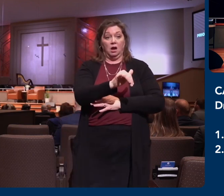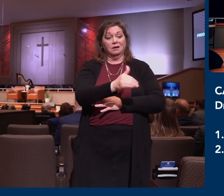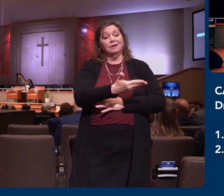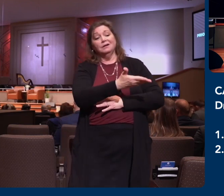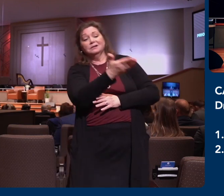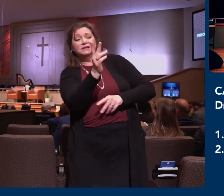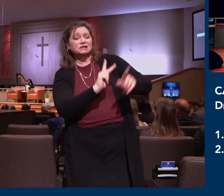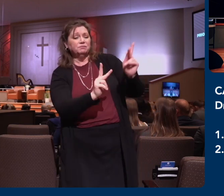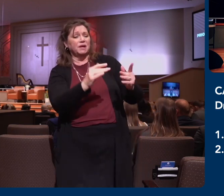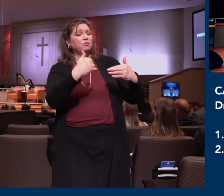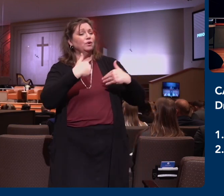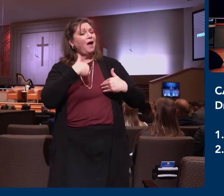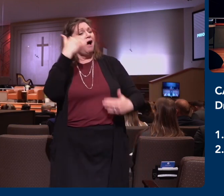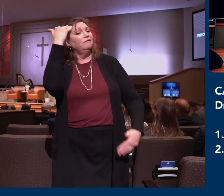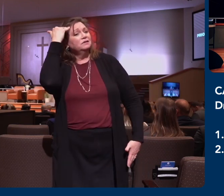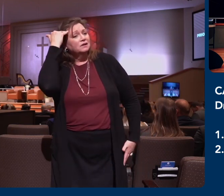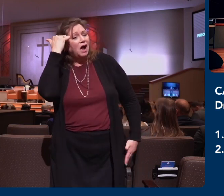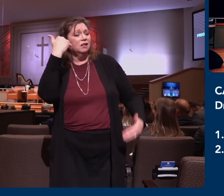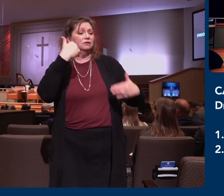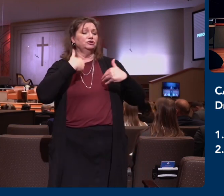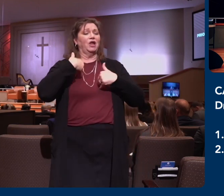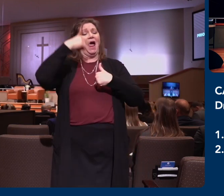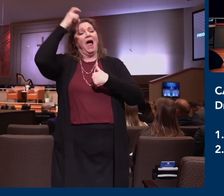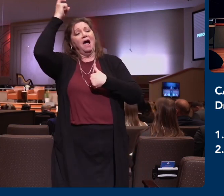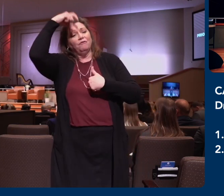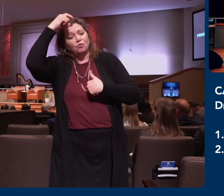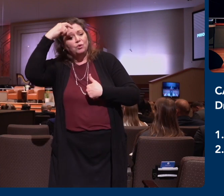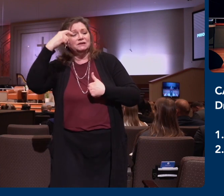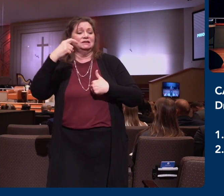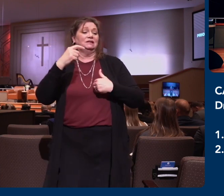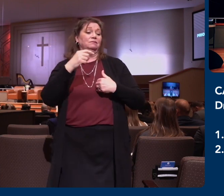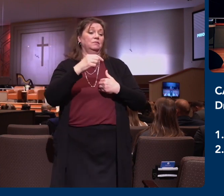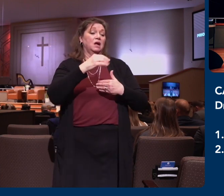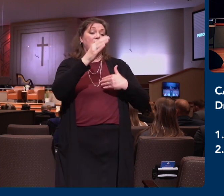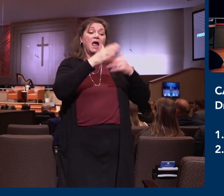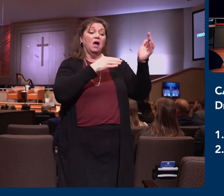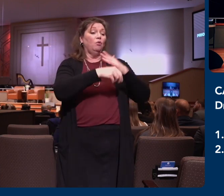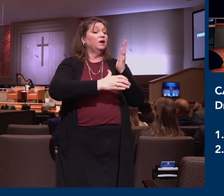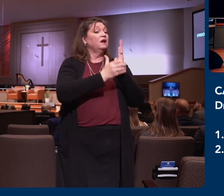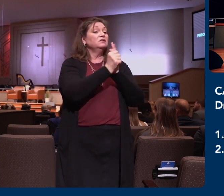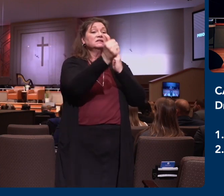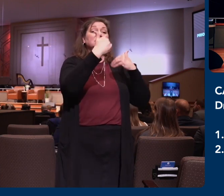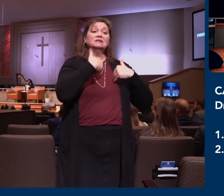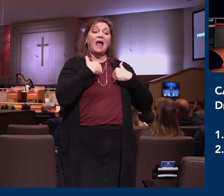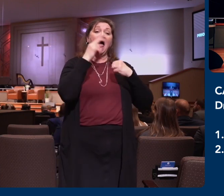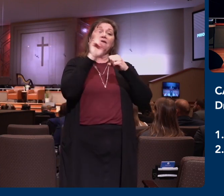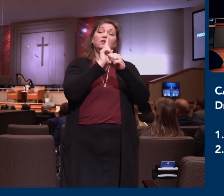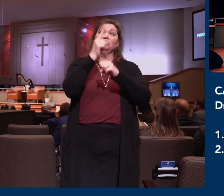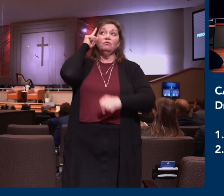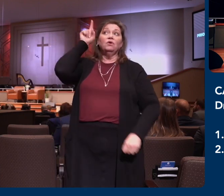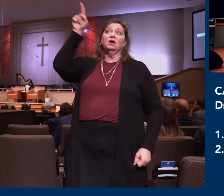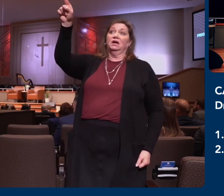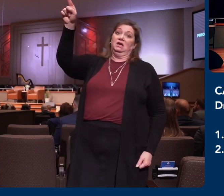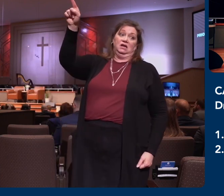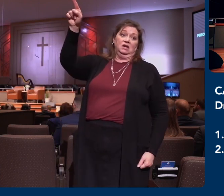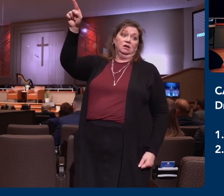to use what we know is God's will and the word of God. And to walk in, excuse me, and in spiritual